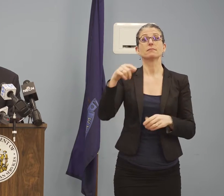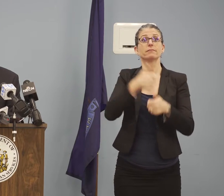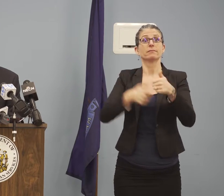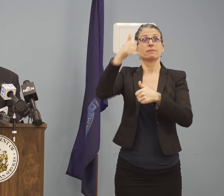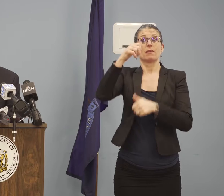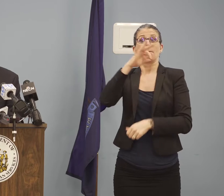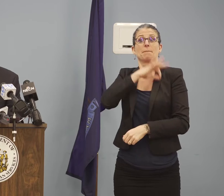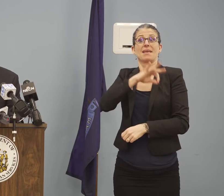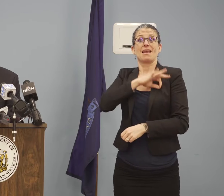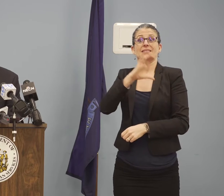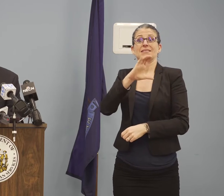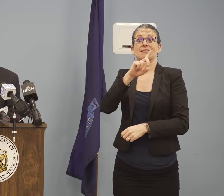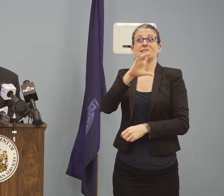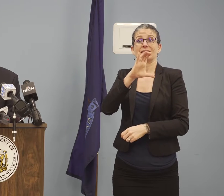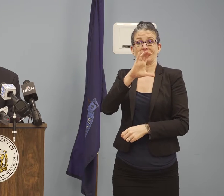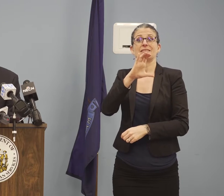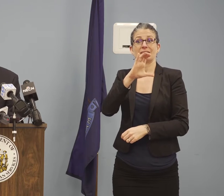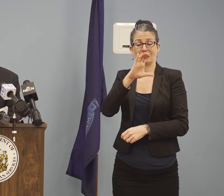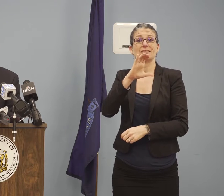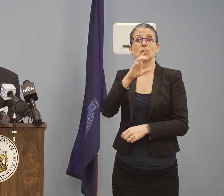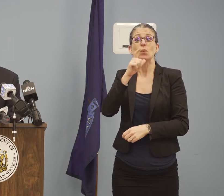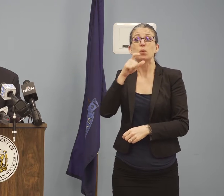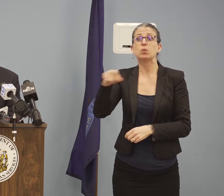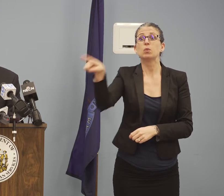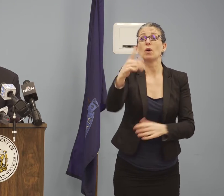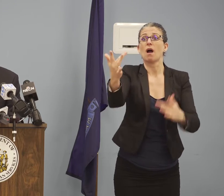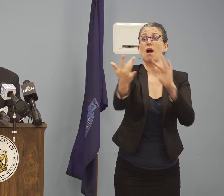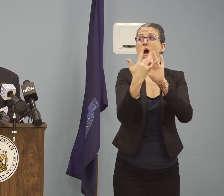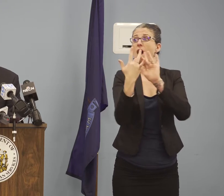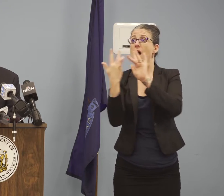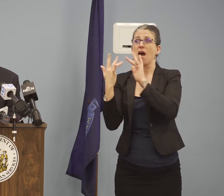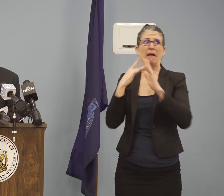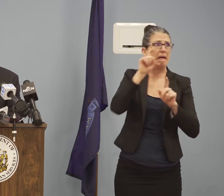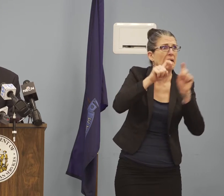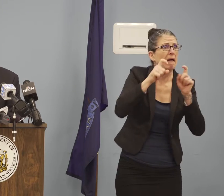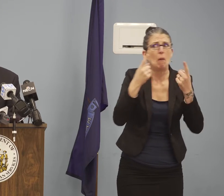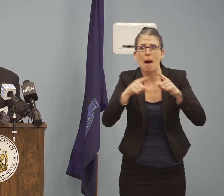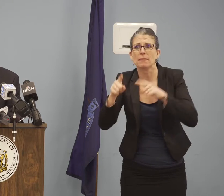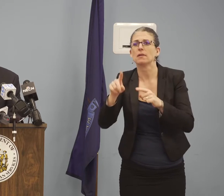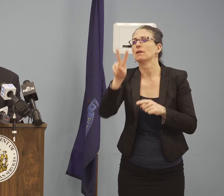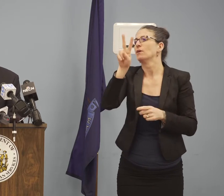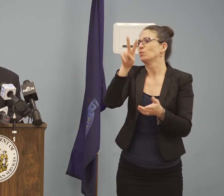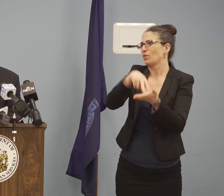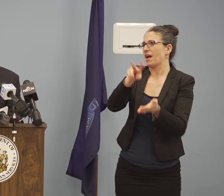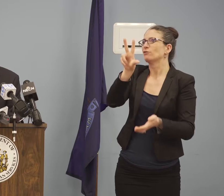,230 consults since our activation began.